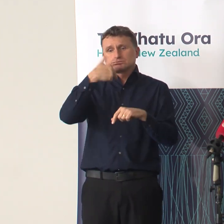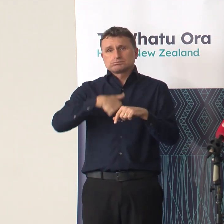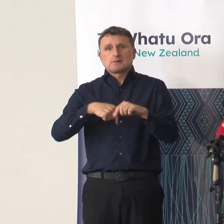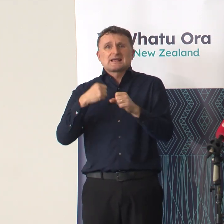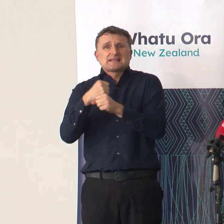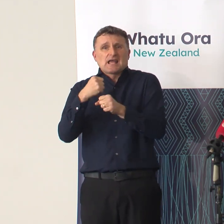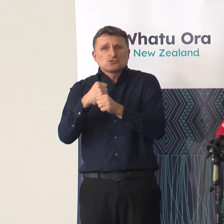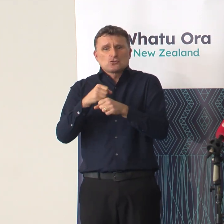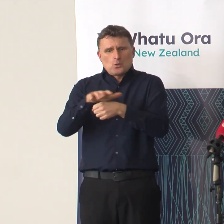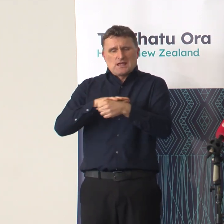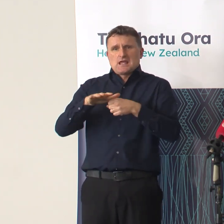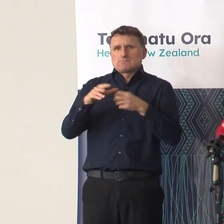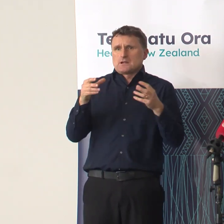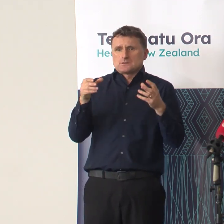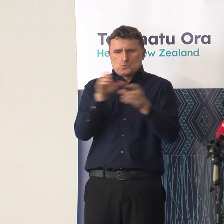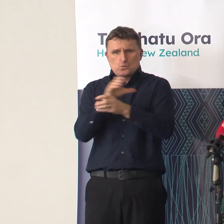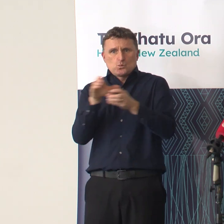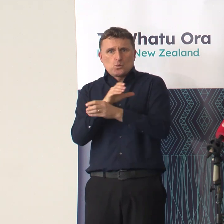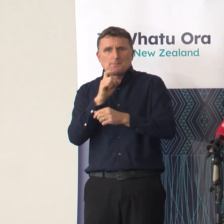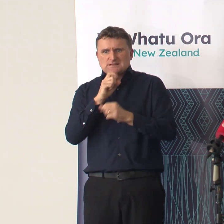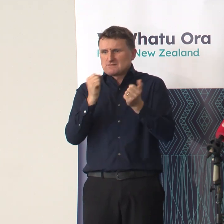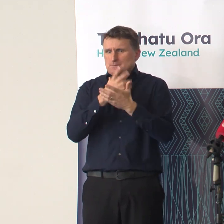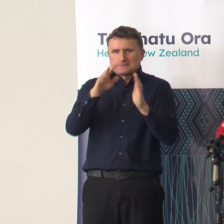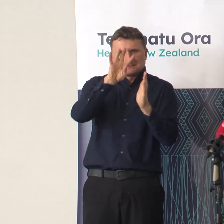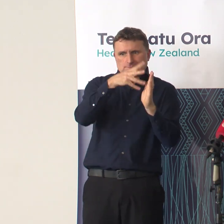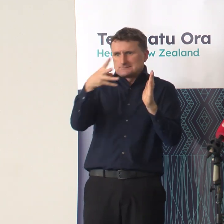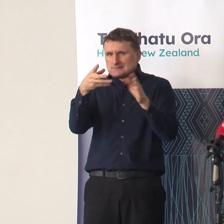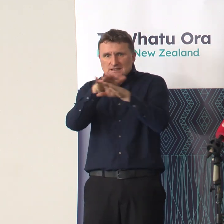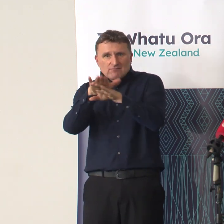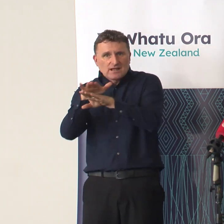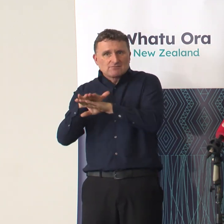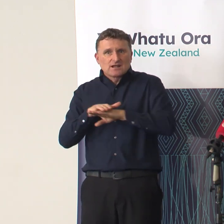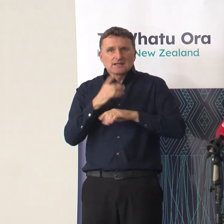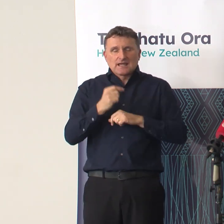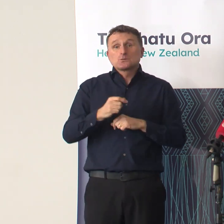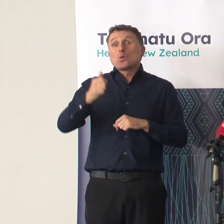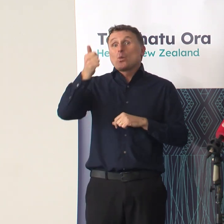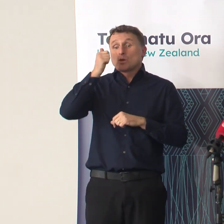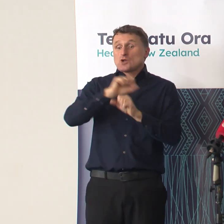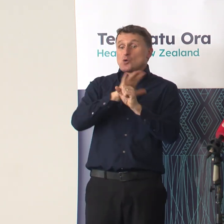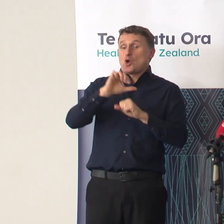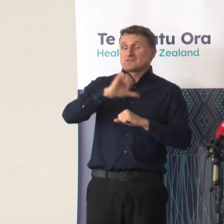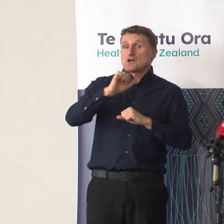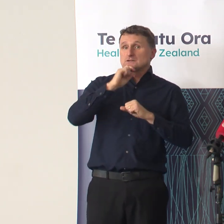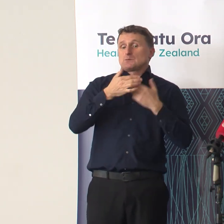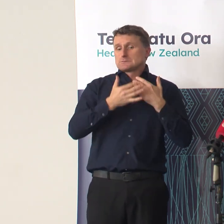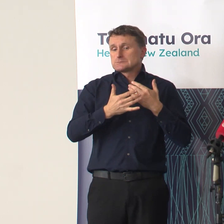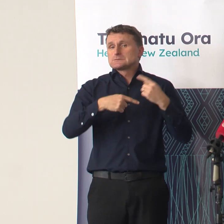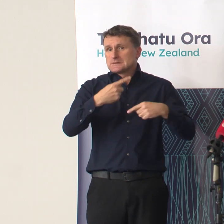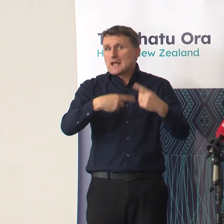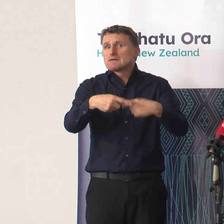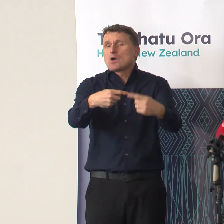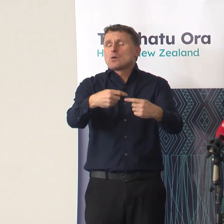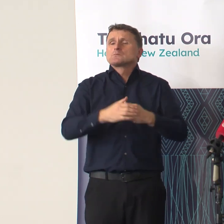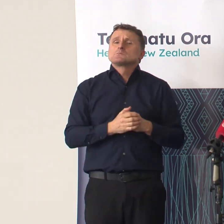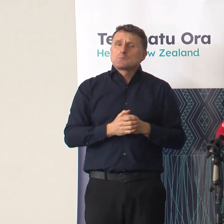So while we do expect a continued long tail of COVID-19 cases and workforce illness, the recent decline of cases is now